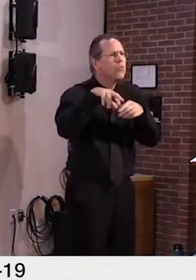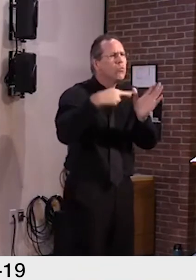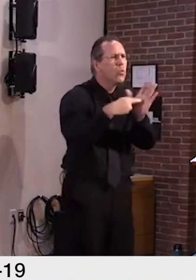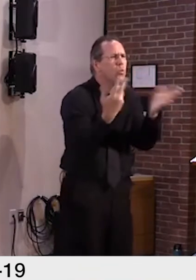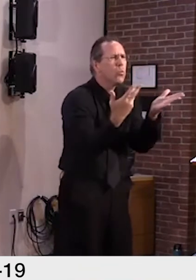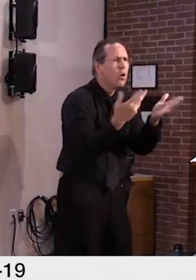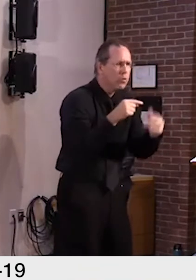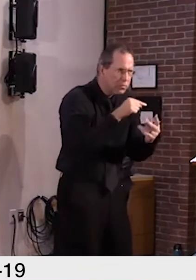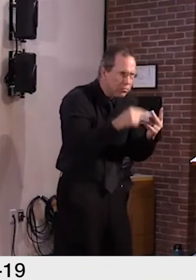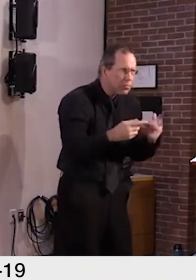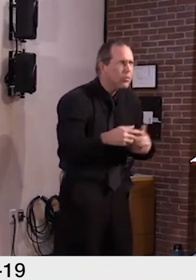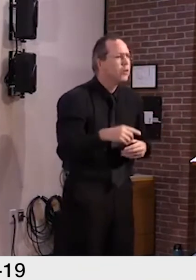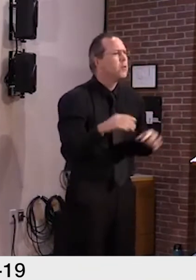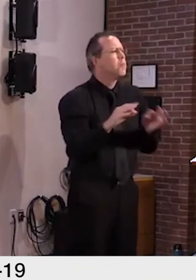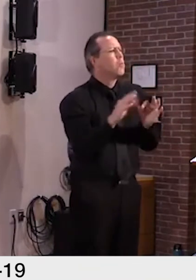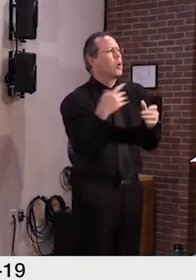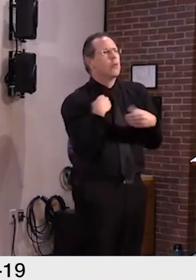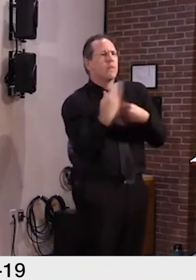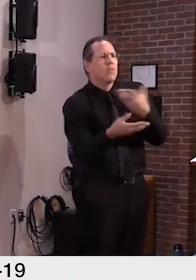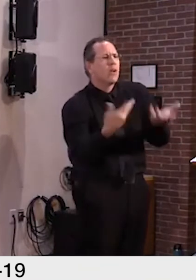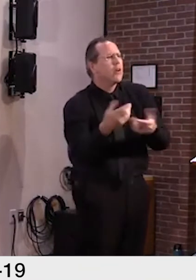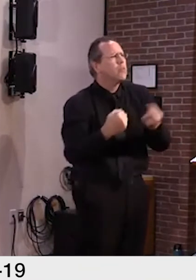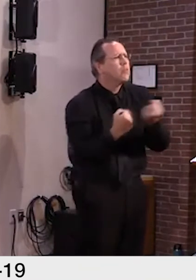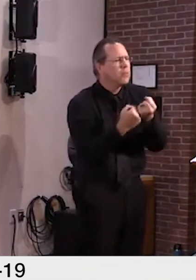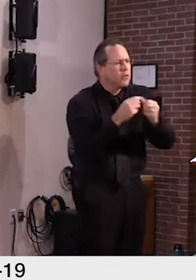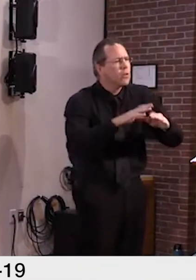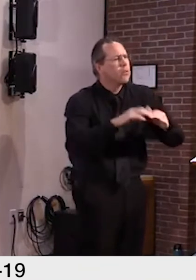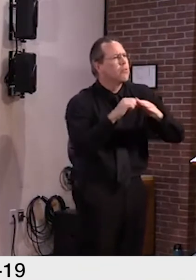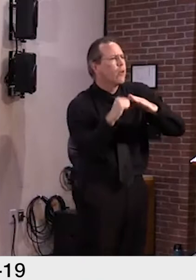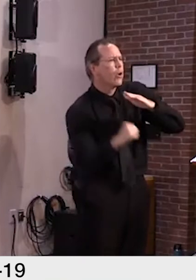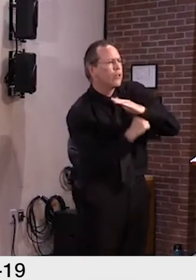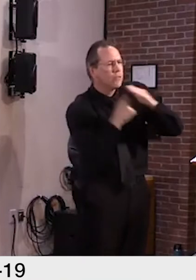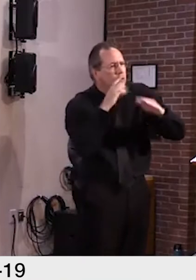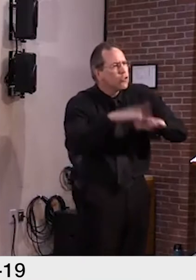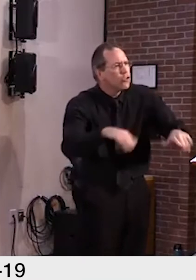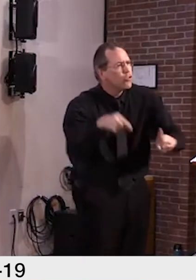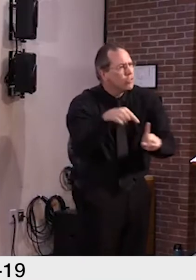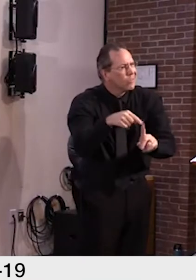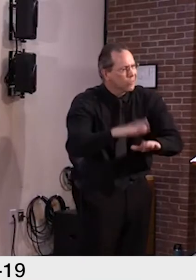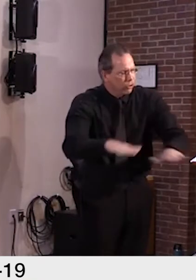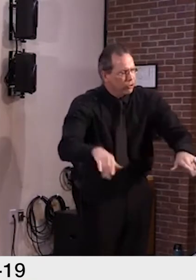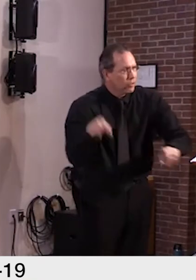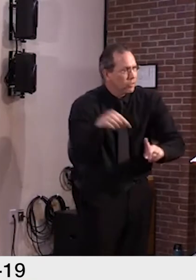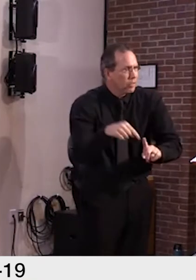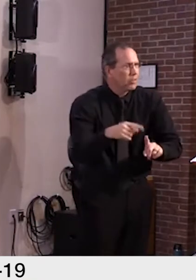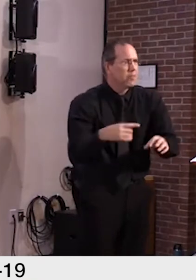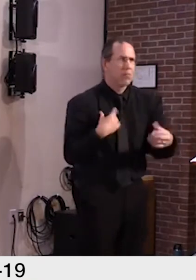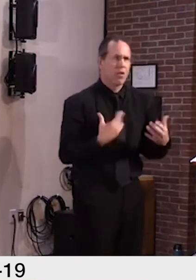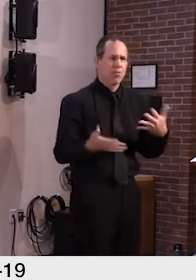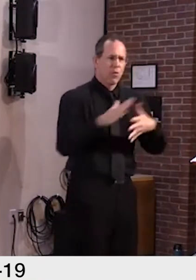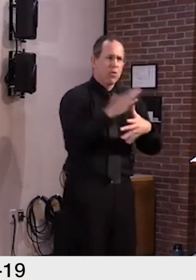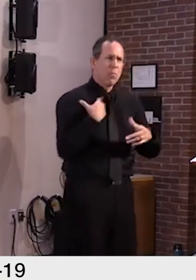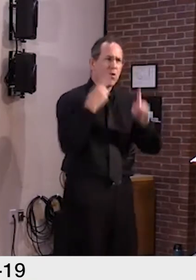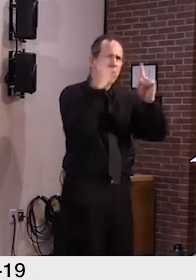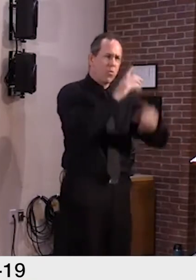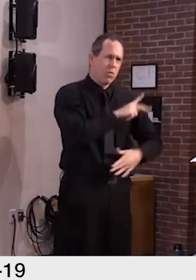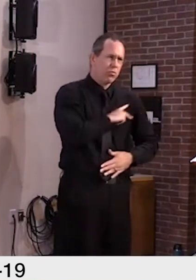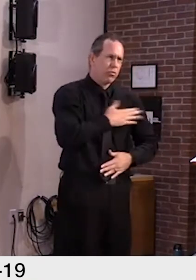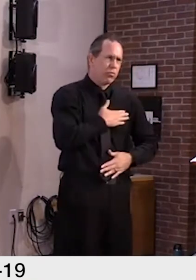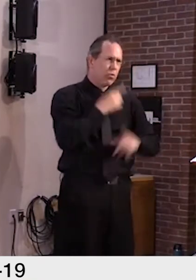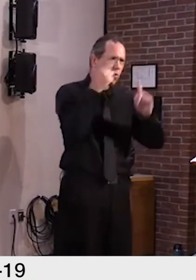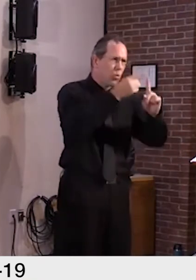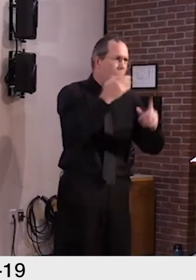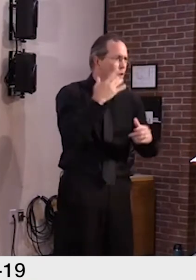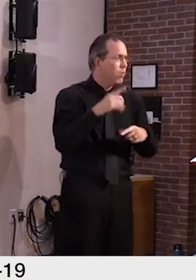has been a priority of mine as governor. Because as a former contractor, I know the stronger the